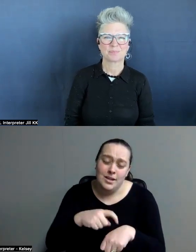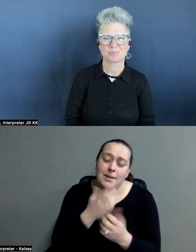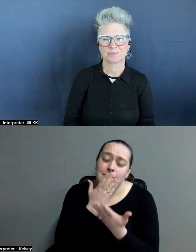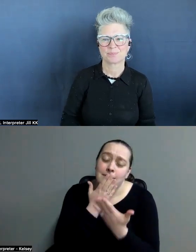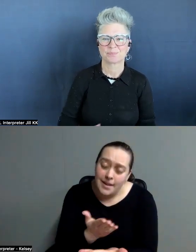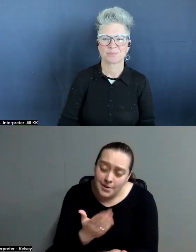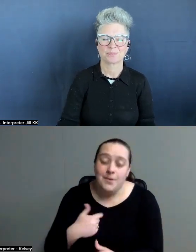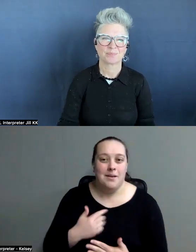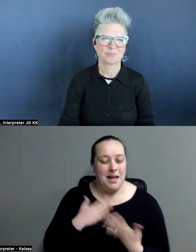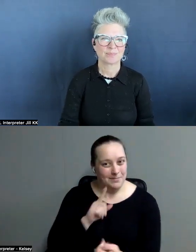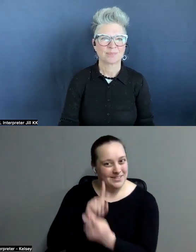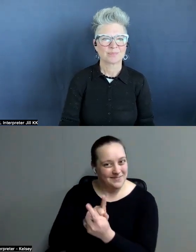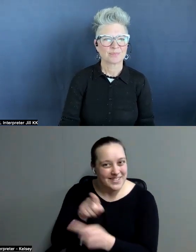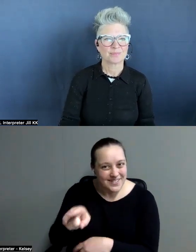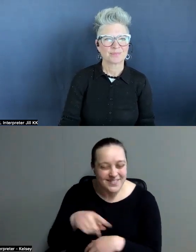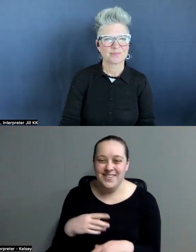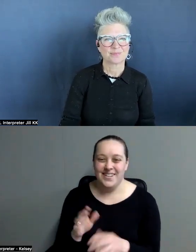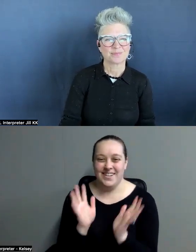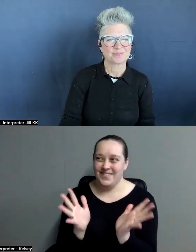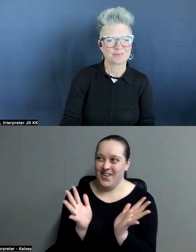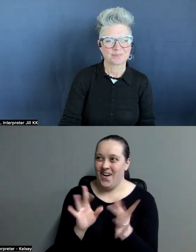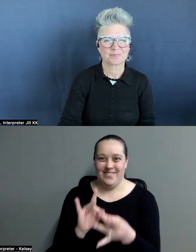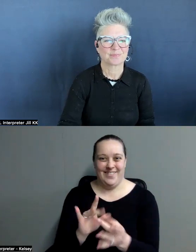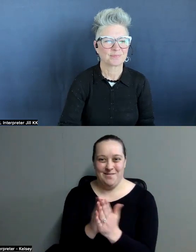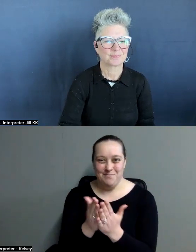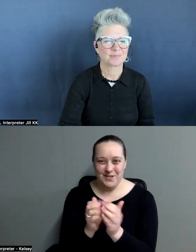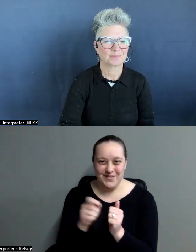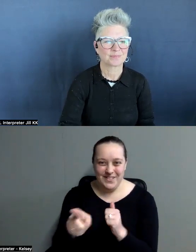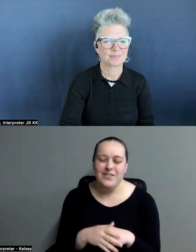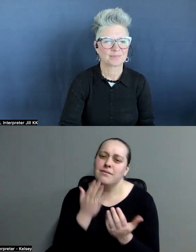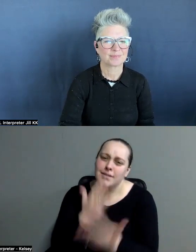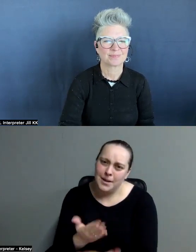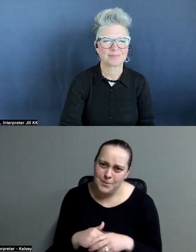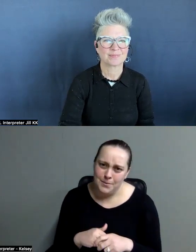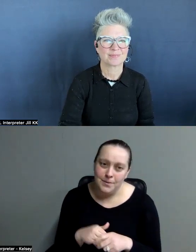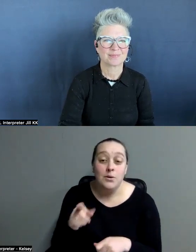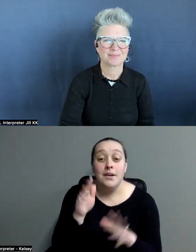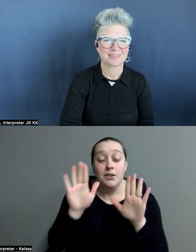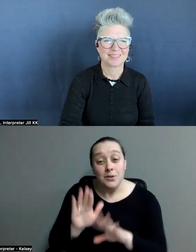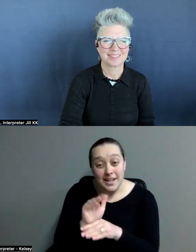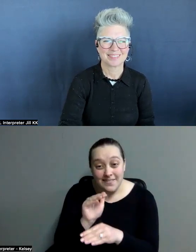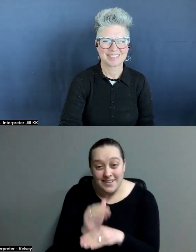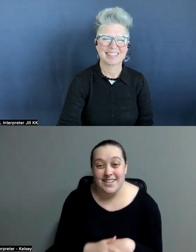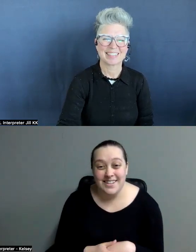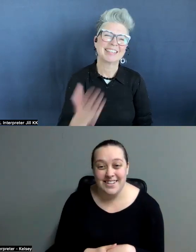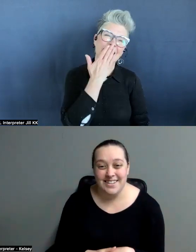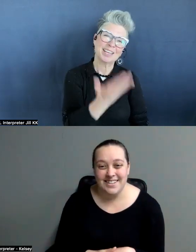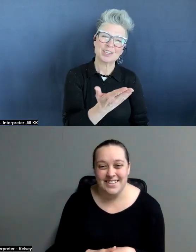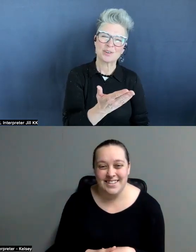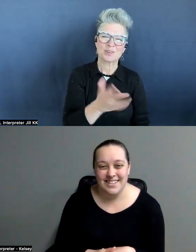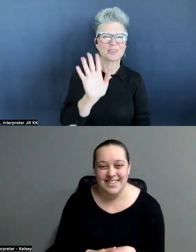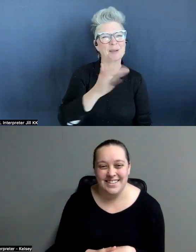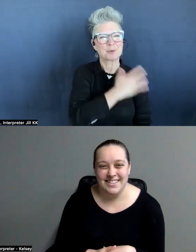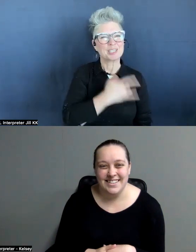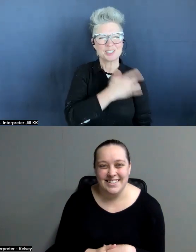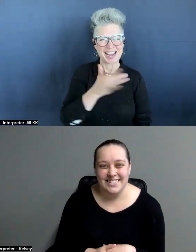happy to meet you and talk books with you. So thank you. Have a great evening. Thank you. I appreciate